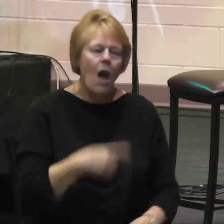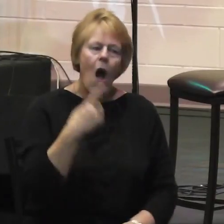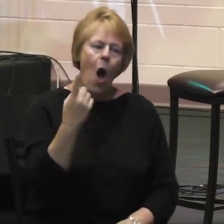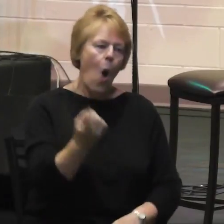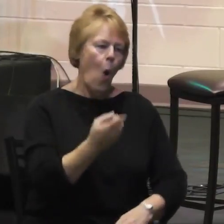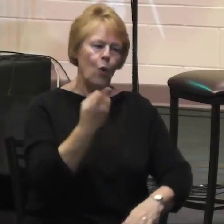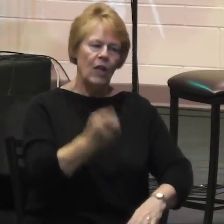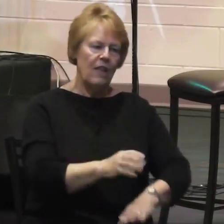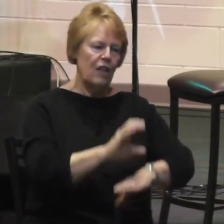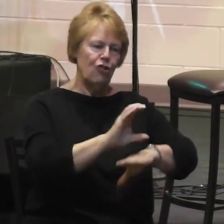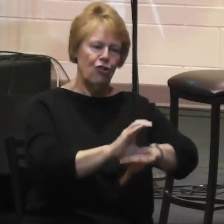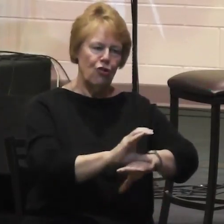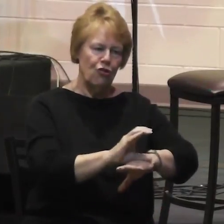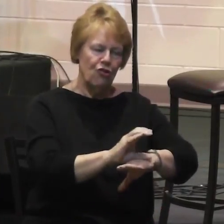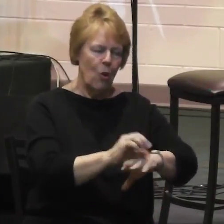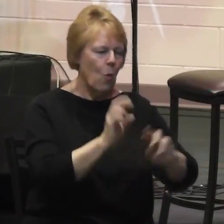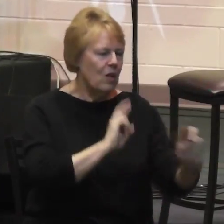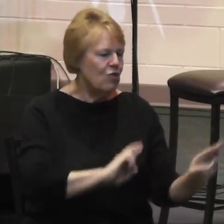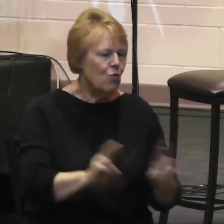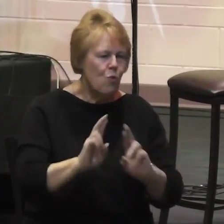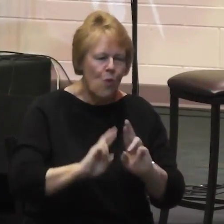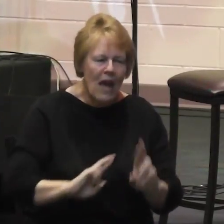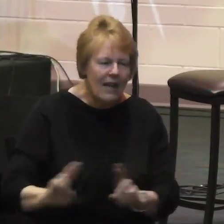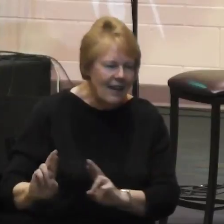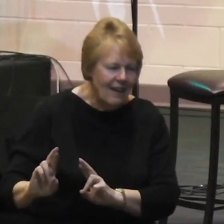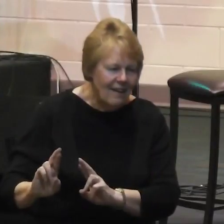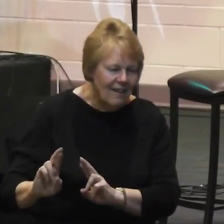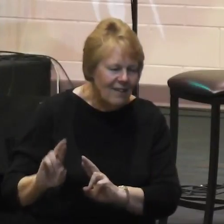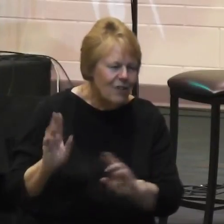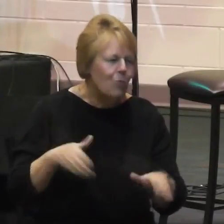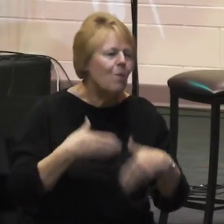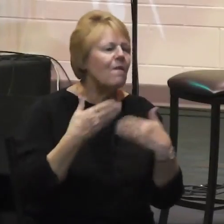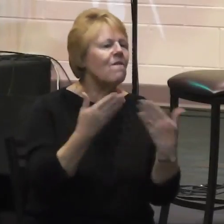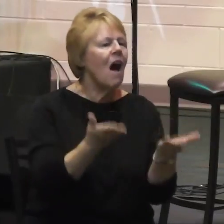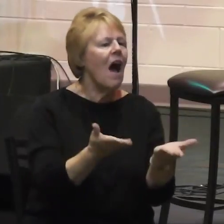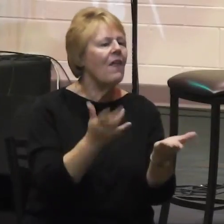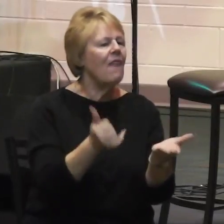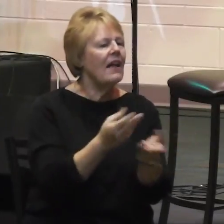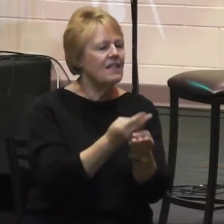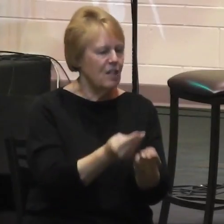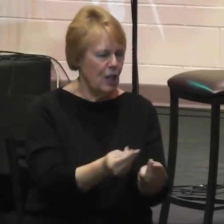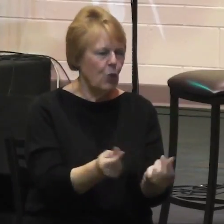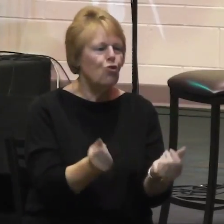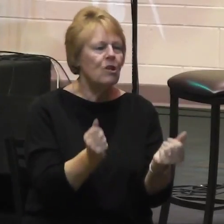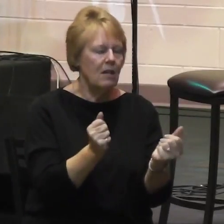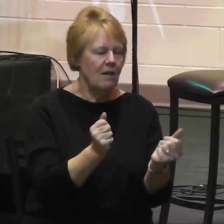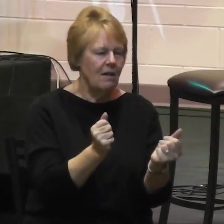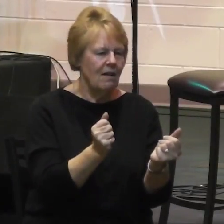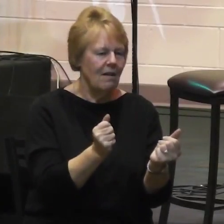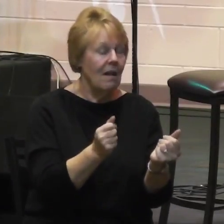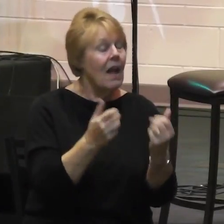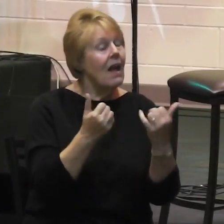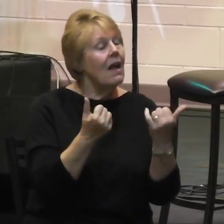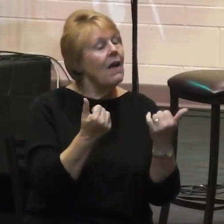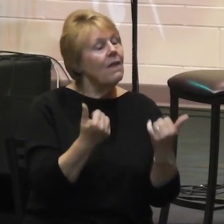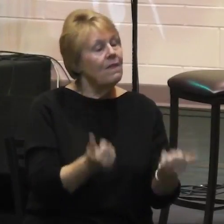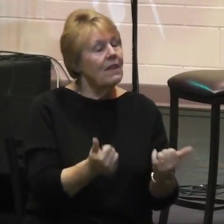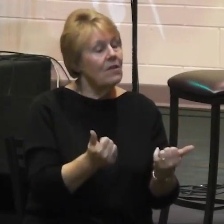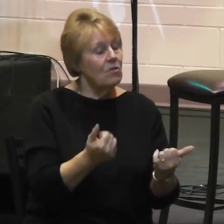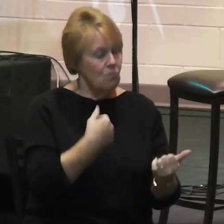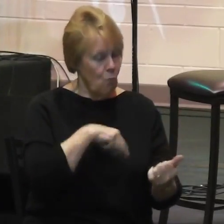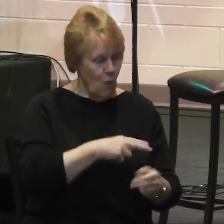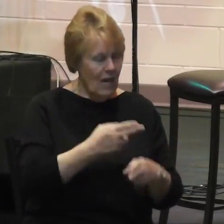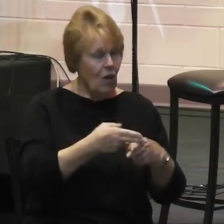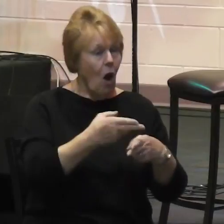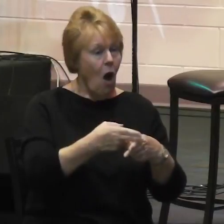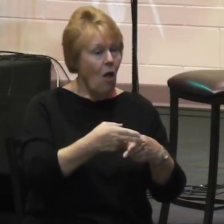poised to provide a lasting solution. This is because the Church of God is